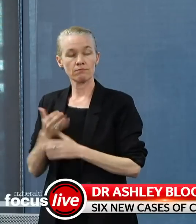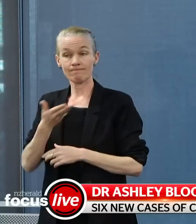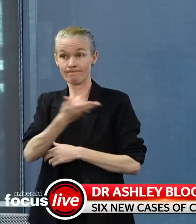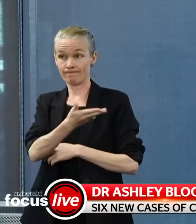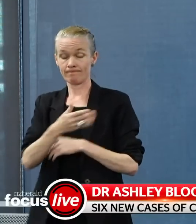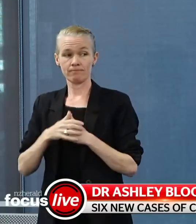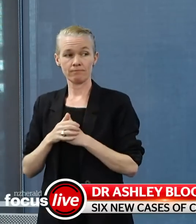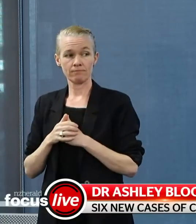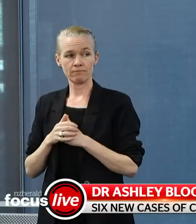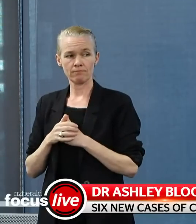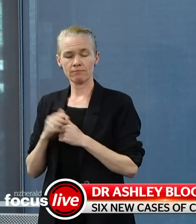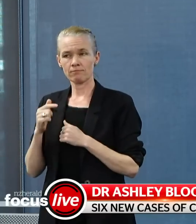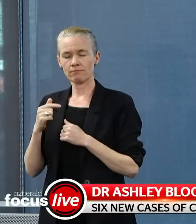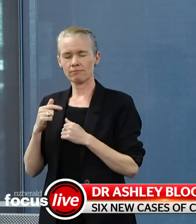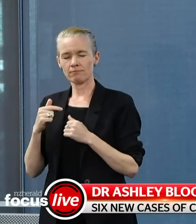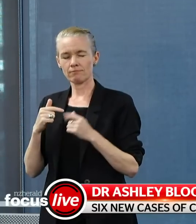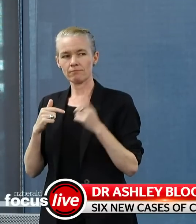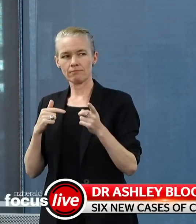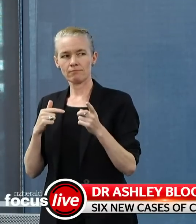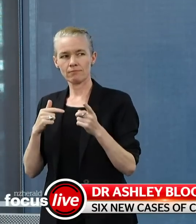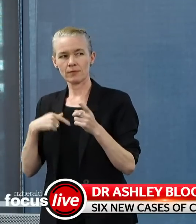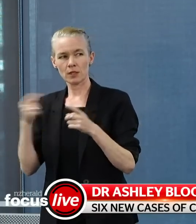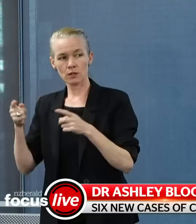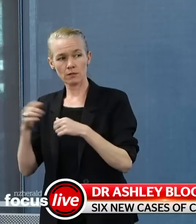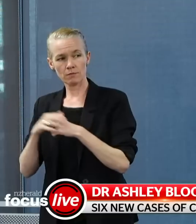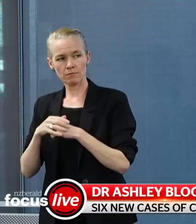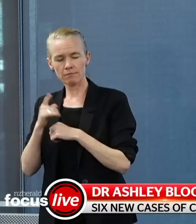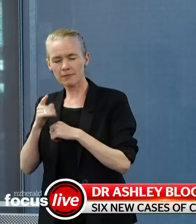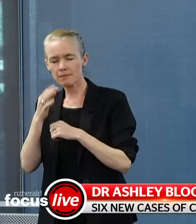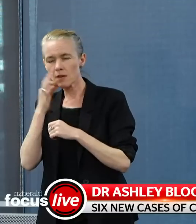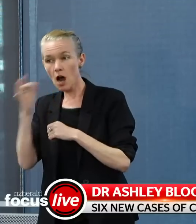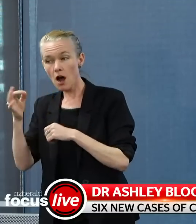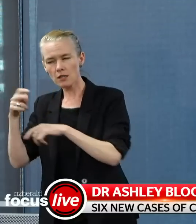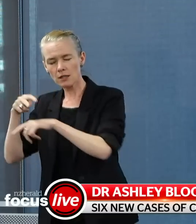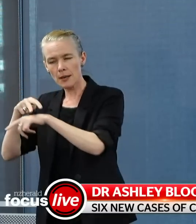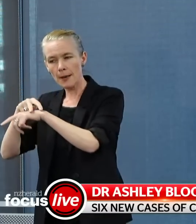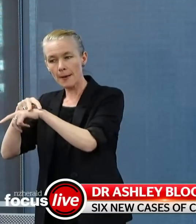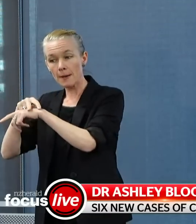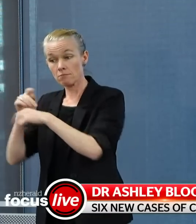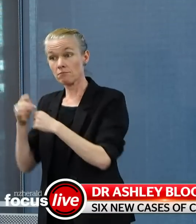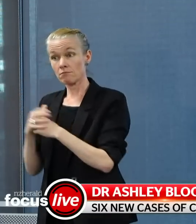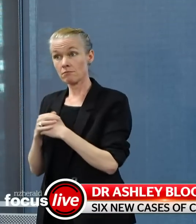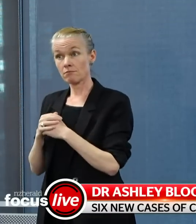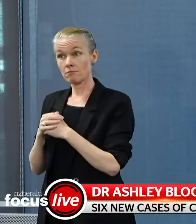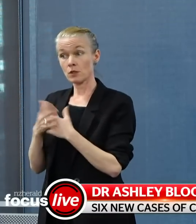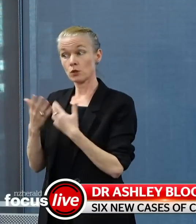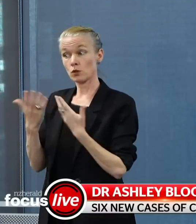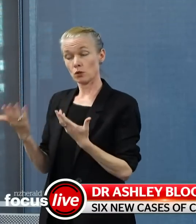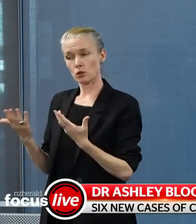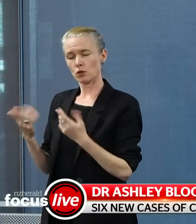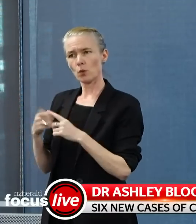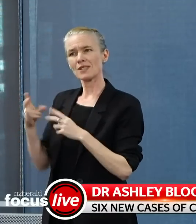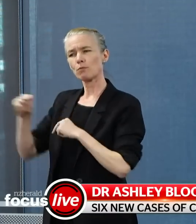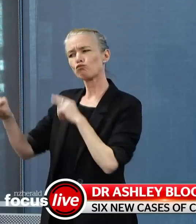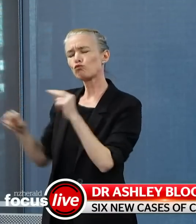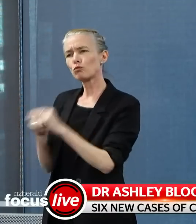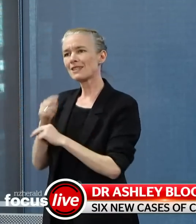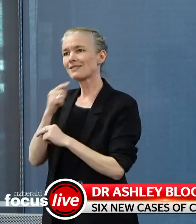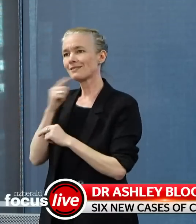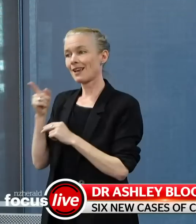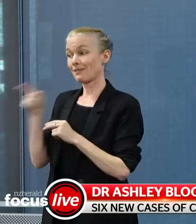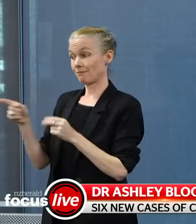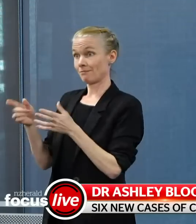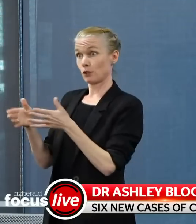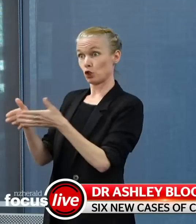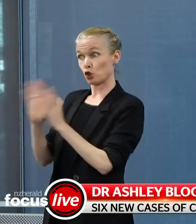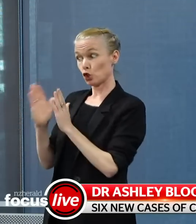answer, but did police investigate the allegations that the parishioners were meeting despite the self-isolation order? And was